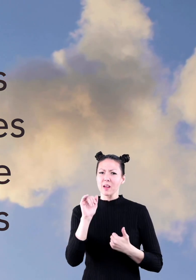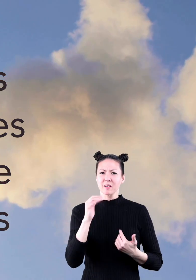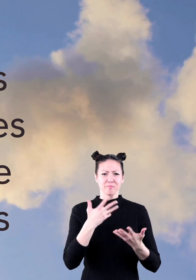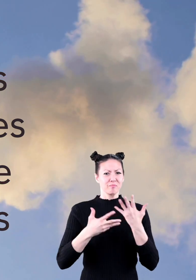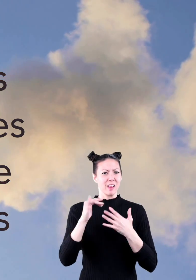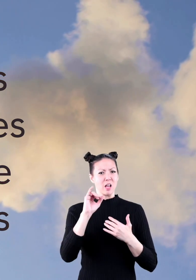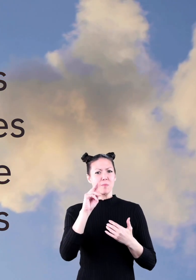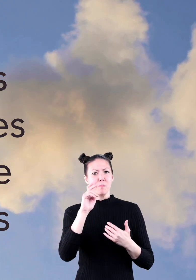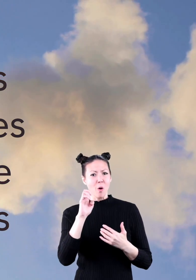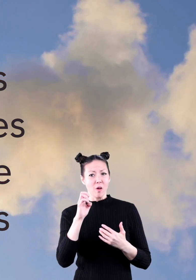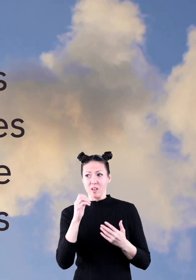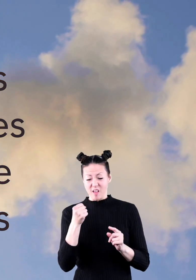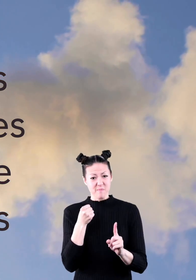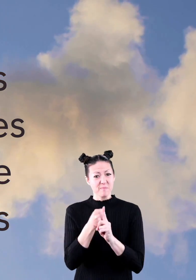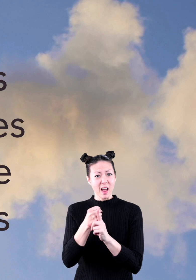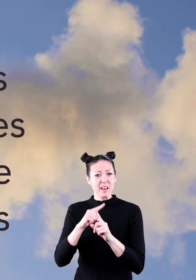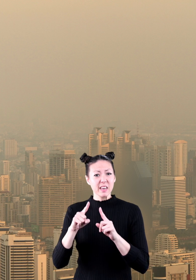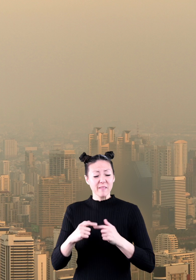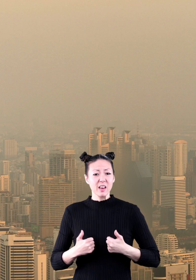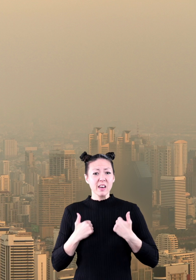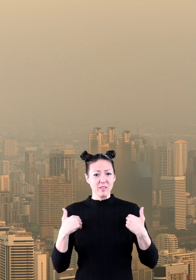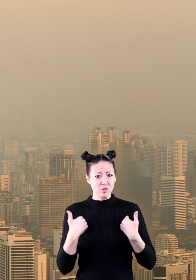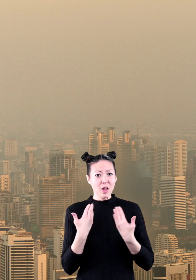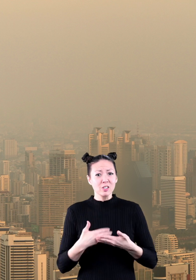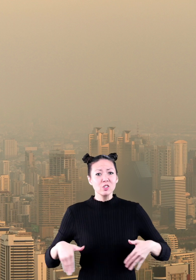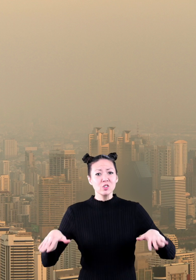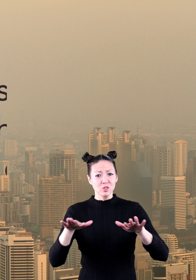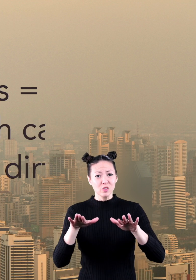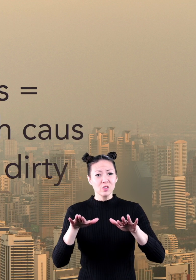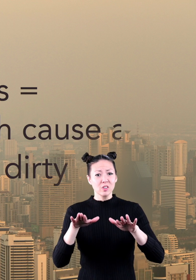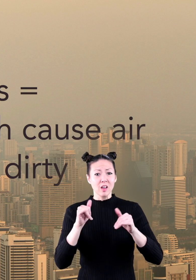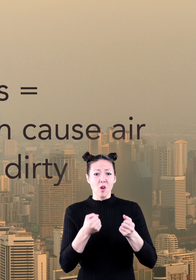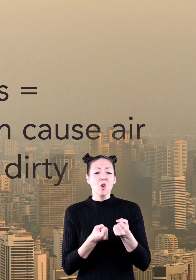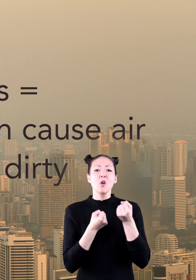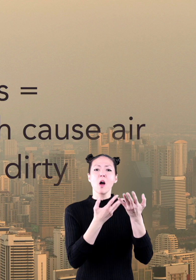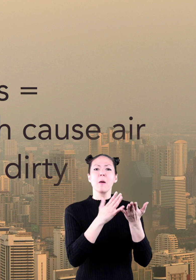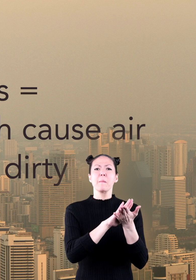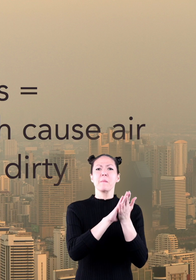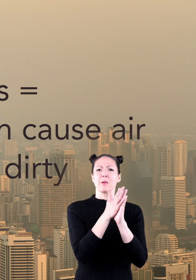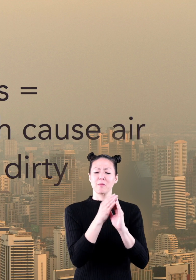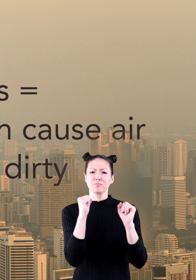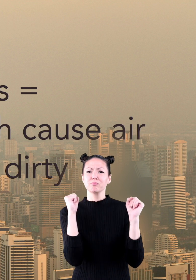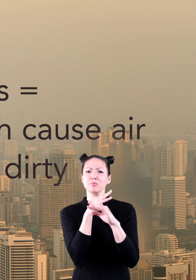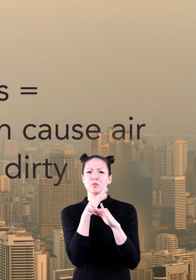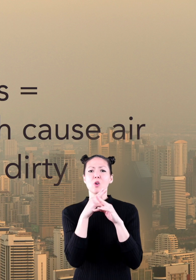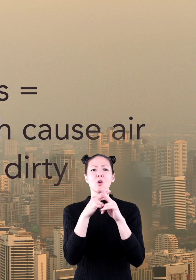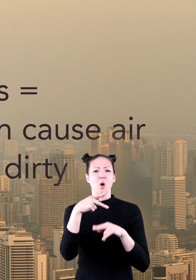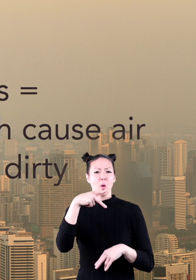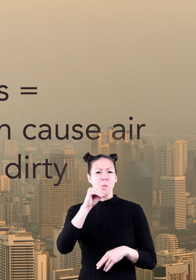creatures including us. The substances causing the air to become dirty are called pollutants.